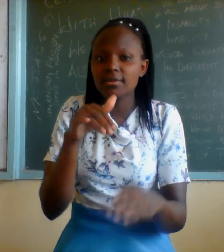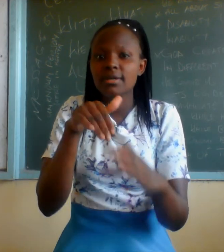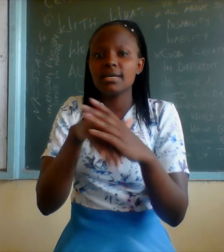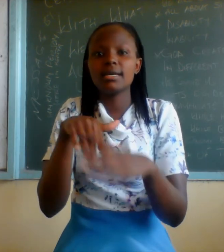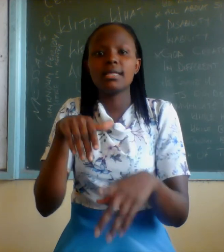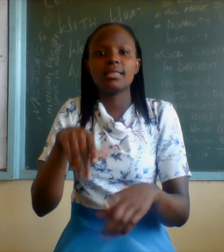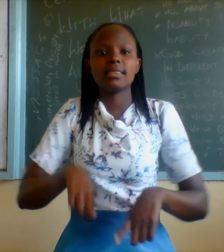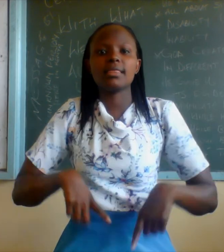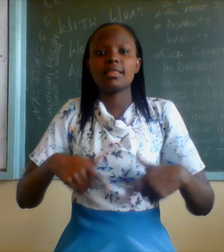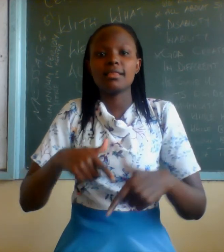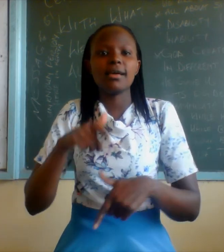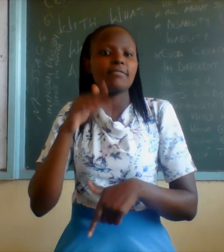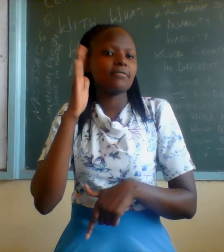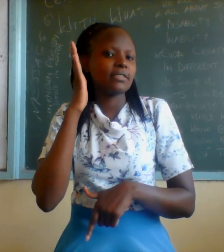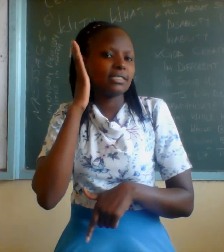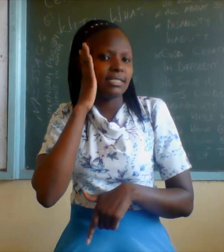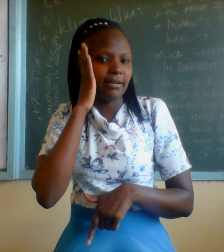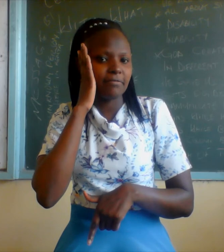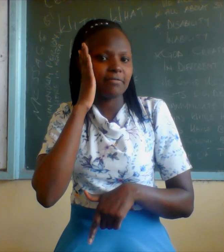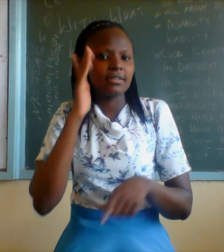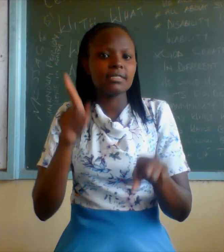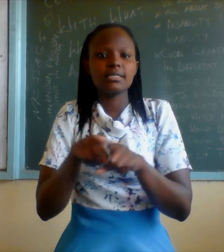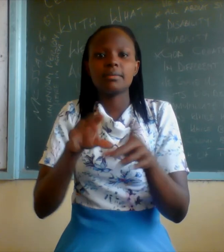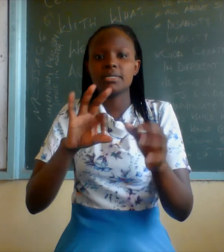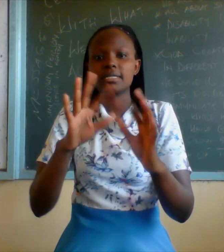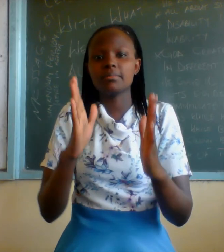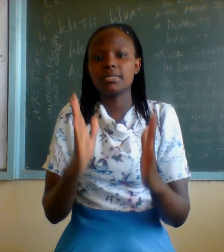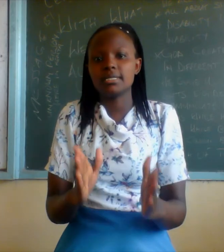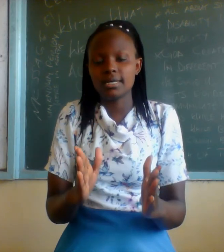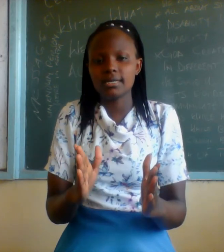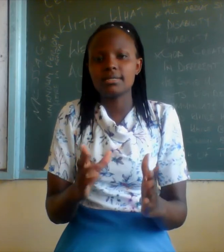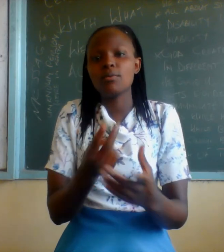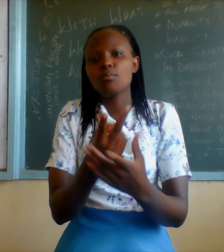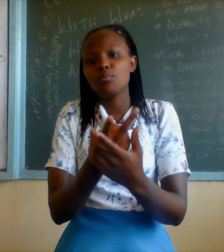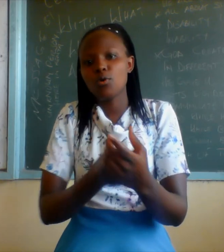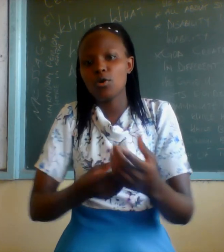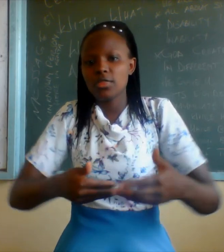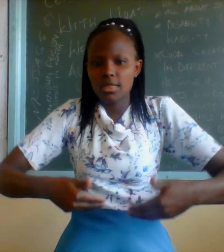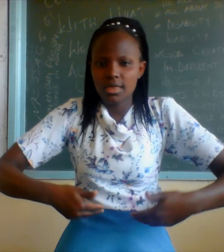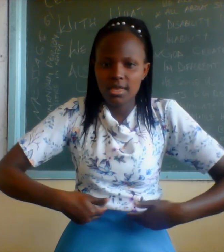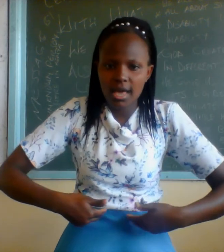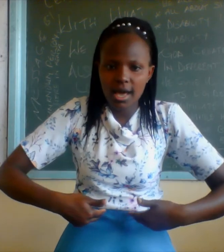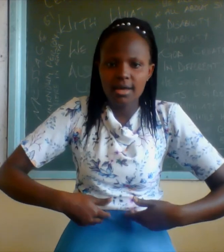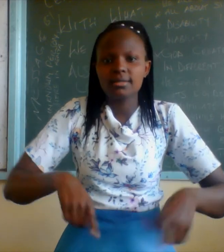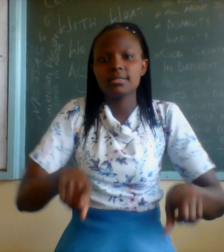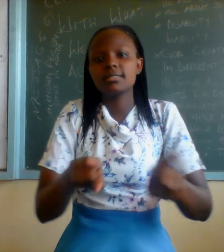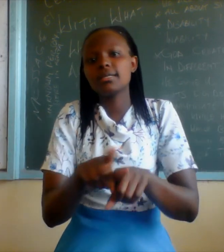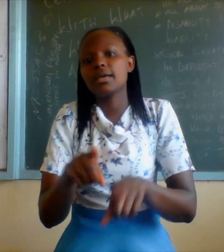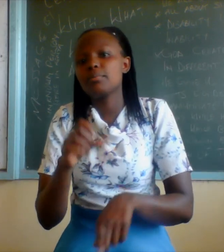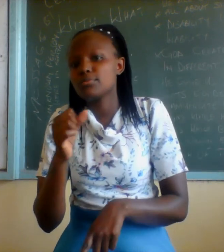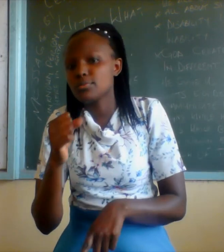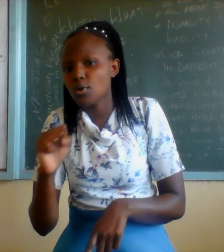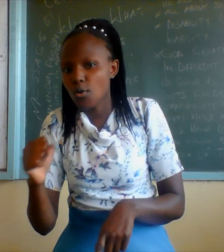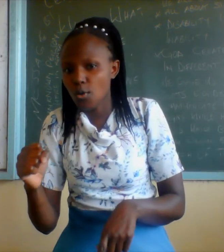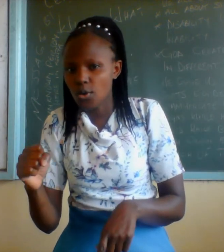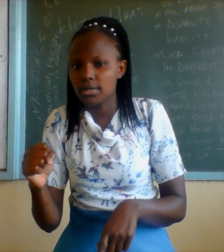and interpreters, both young and old, and left a very big